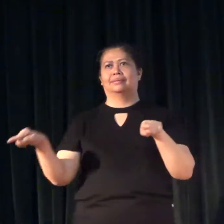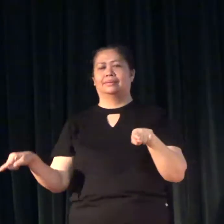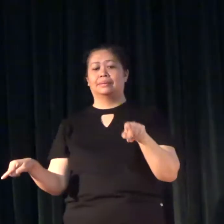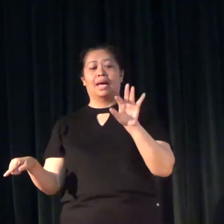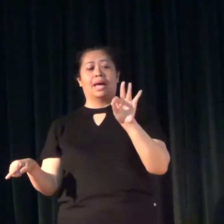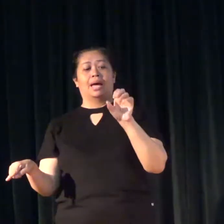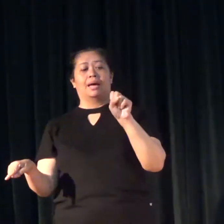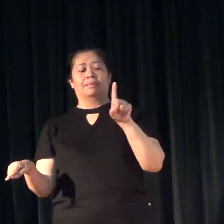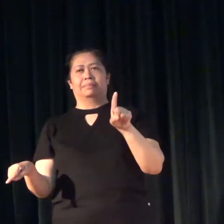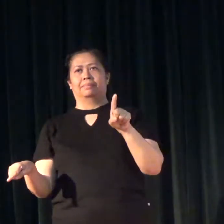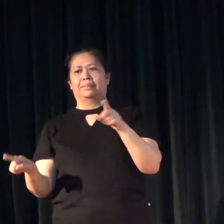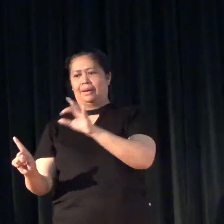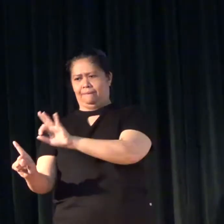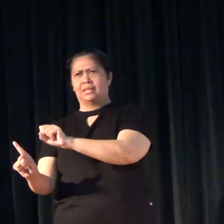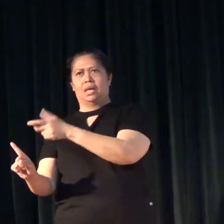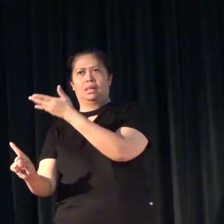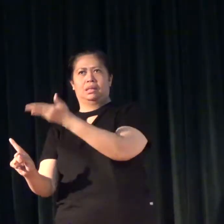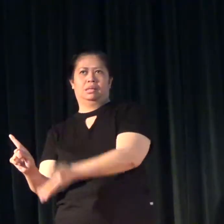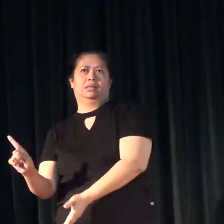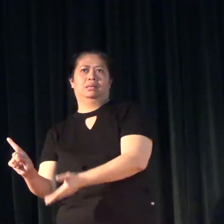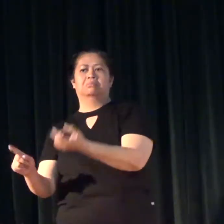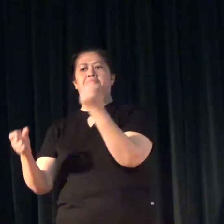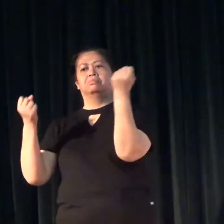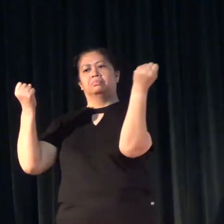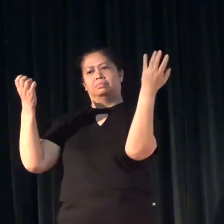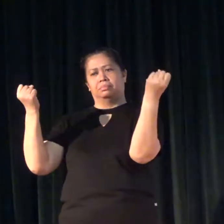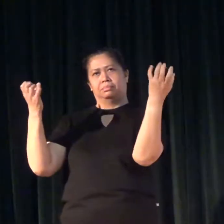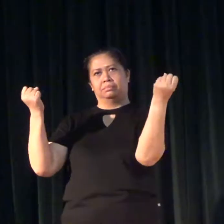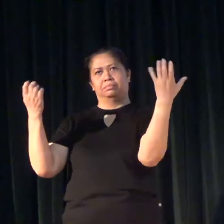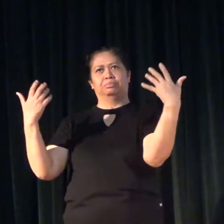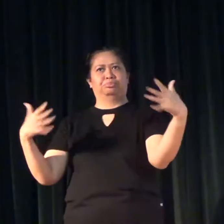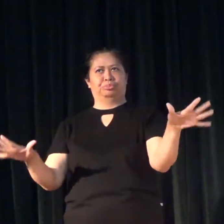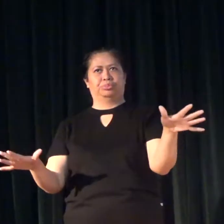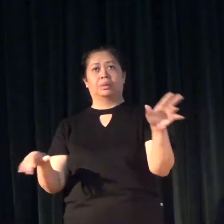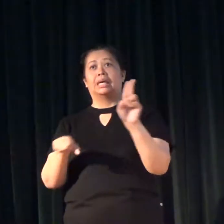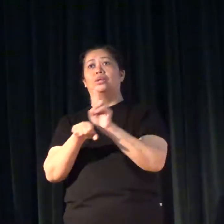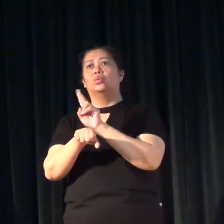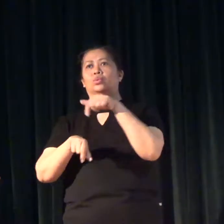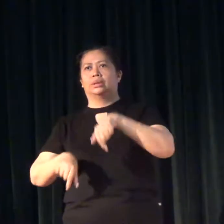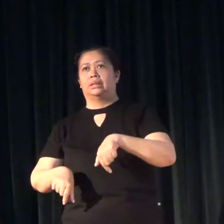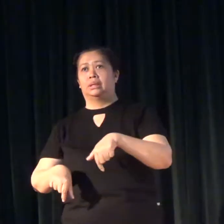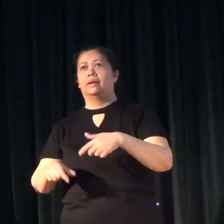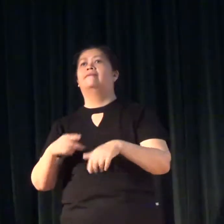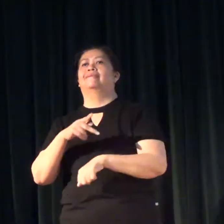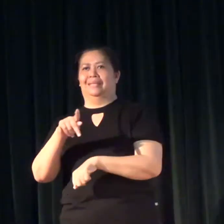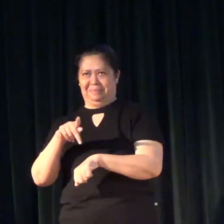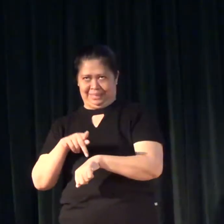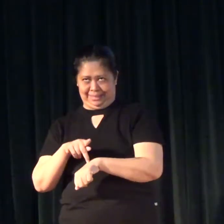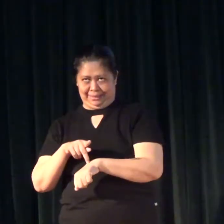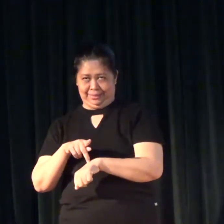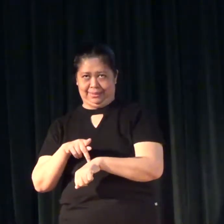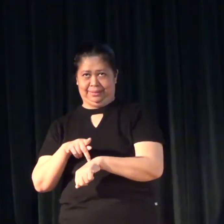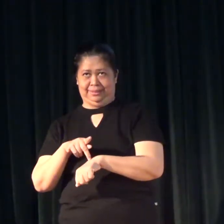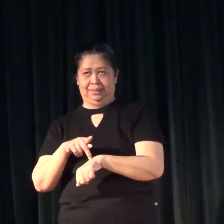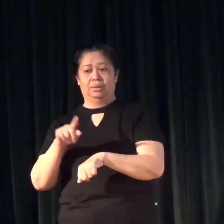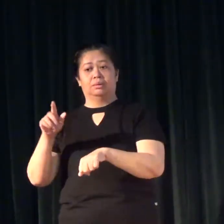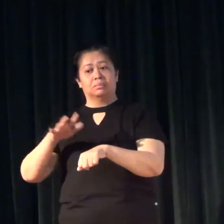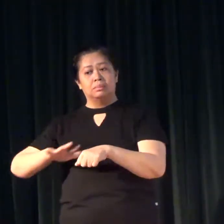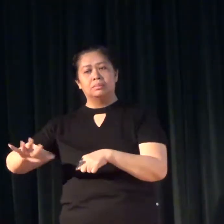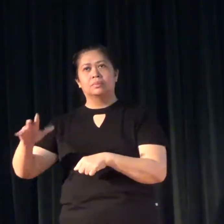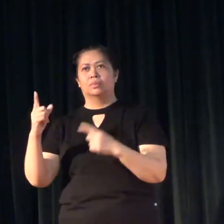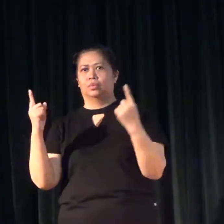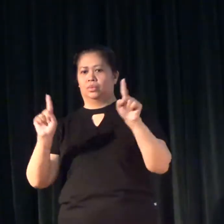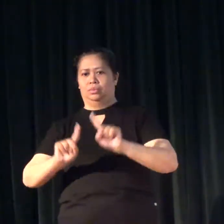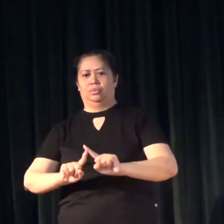FSL is FSL. It's sign language used here in the Philippines. Those are